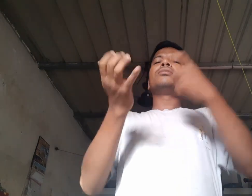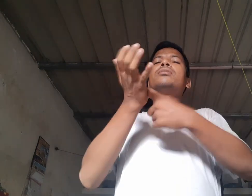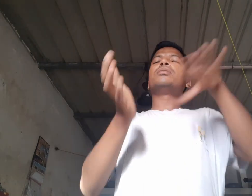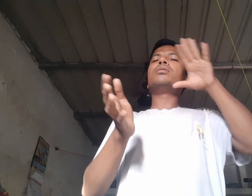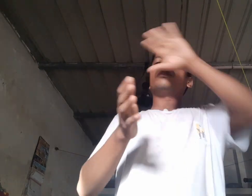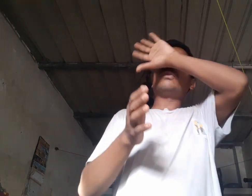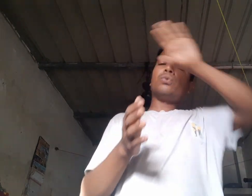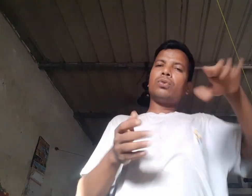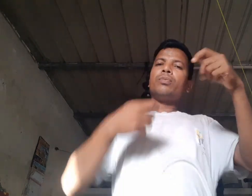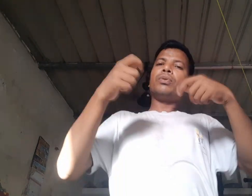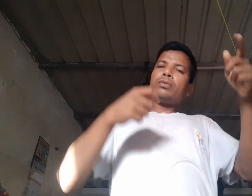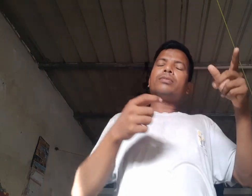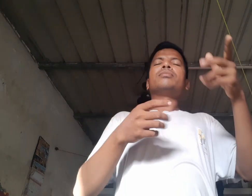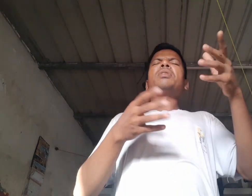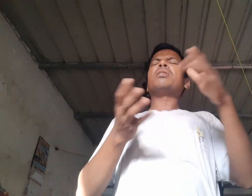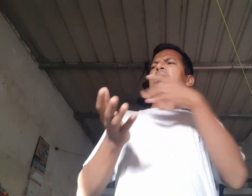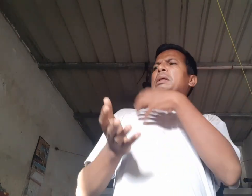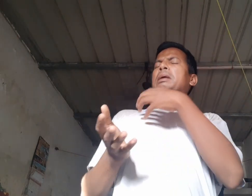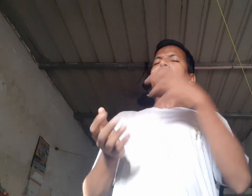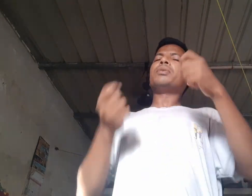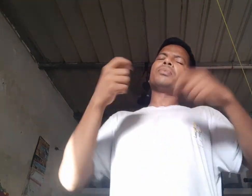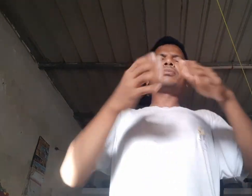I love